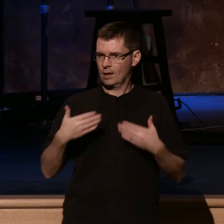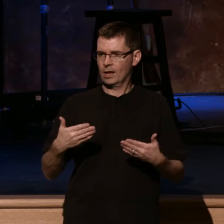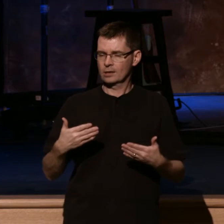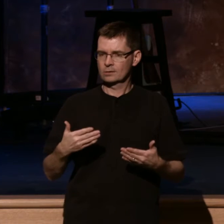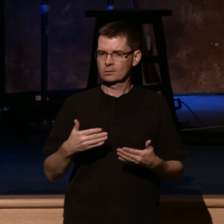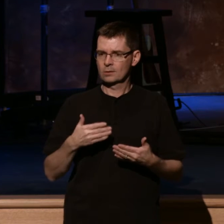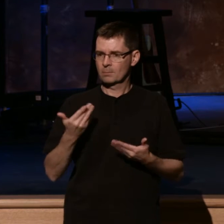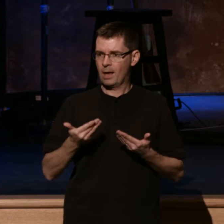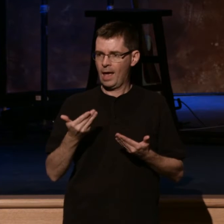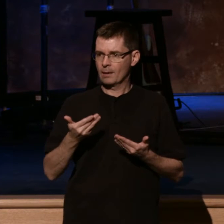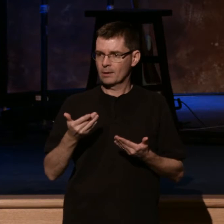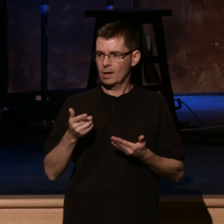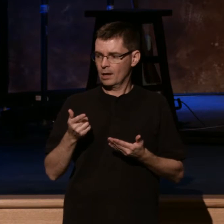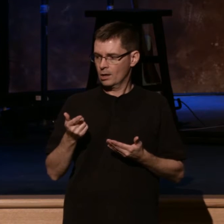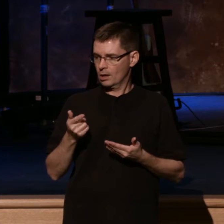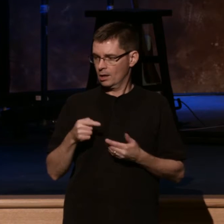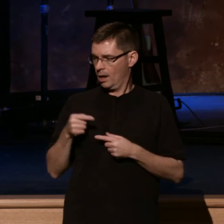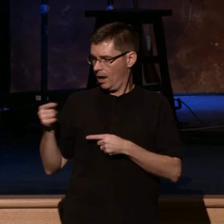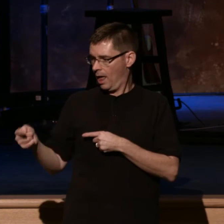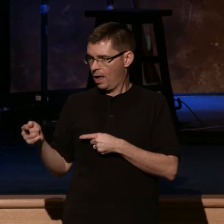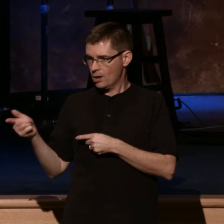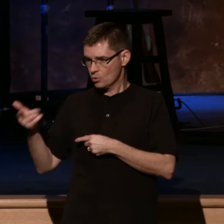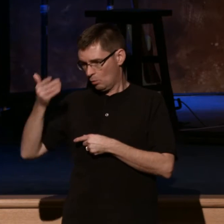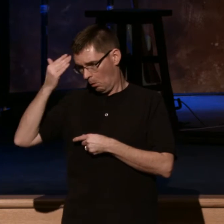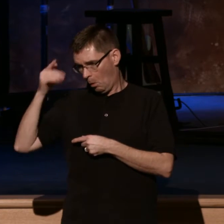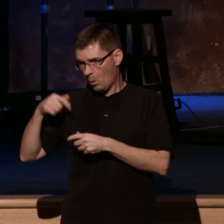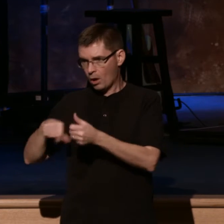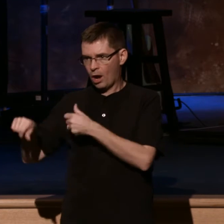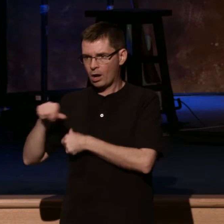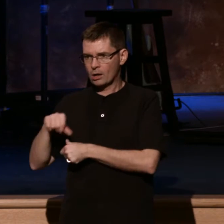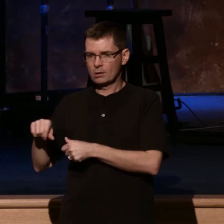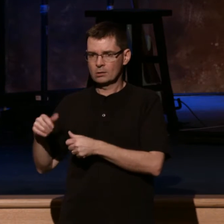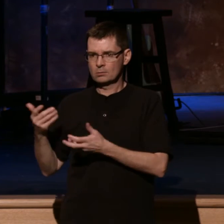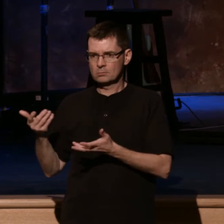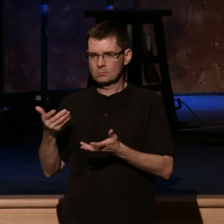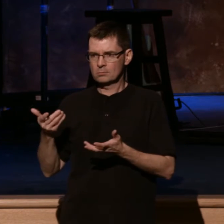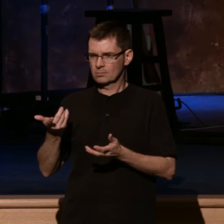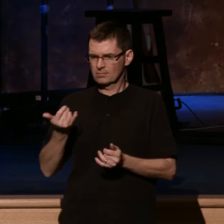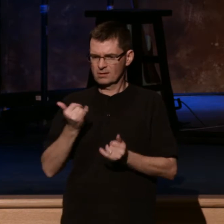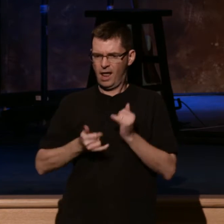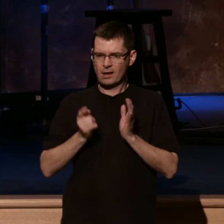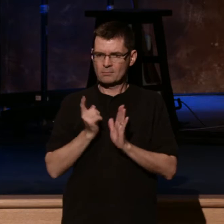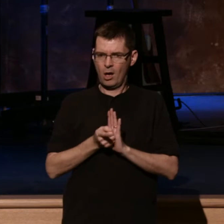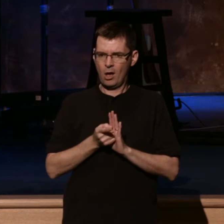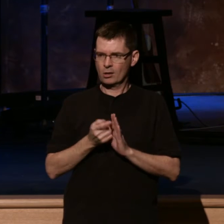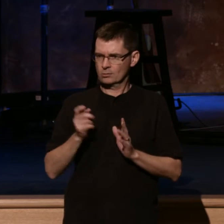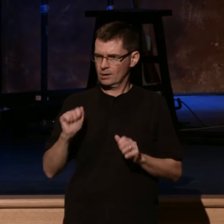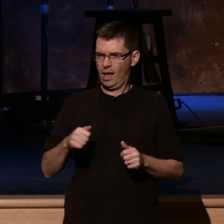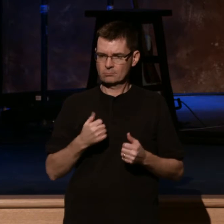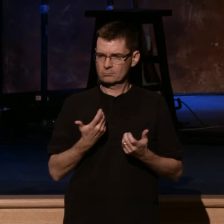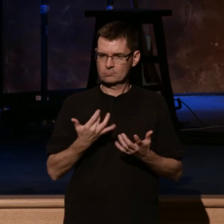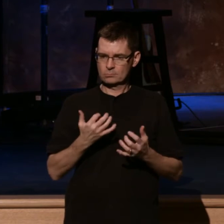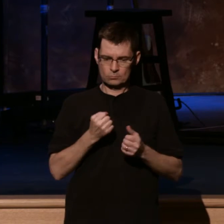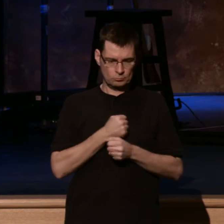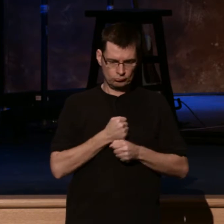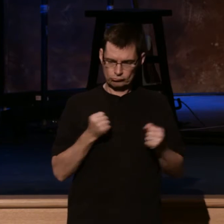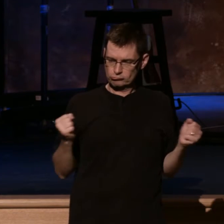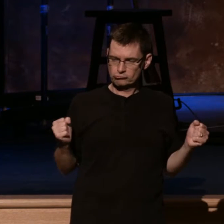guy next to you, know what his are. But let's just in this final moment, let's just be honest, guys. What are the